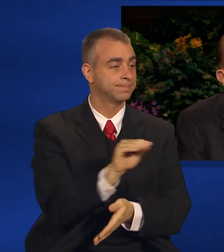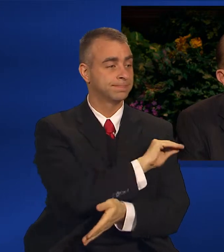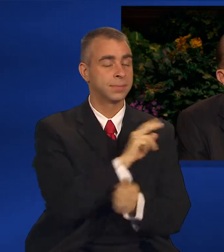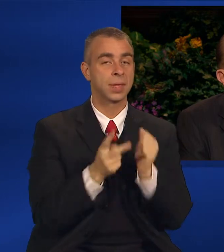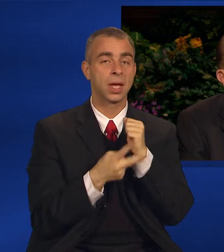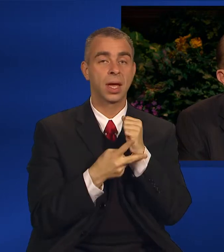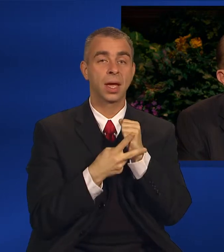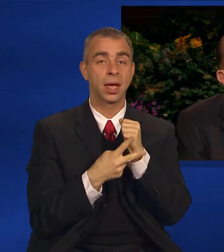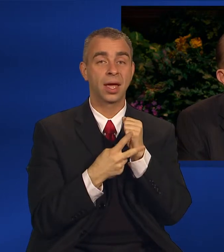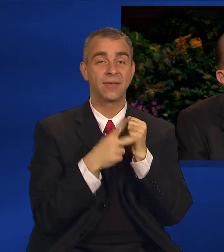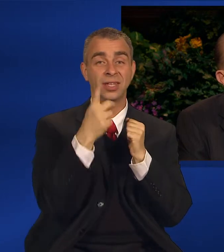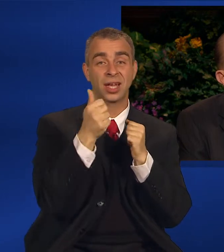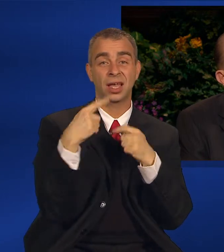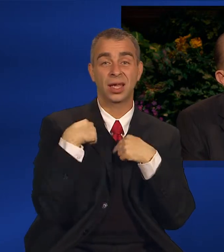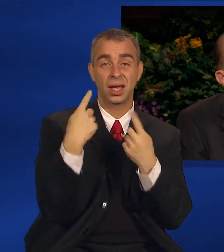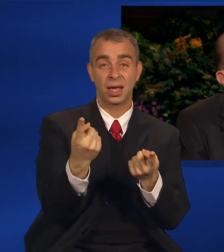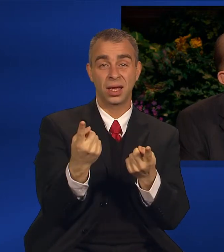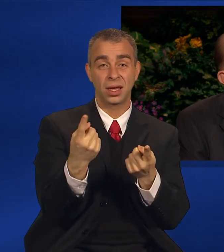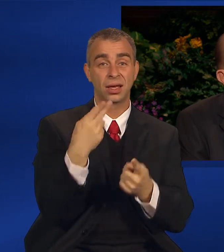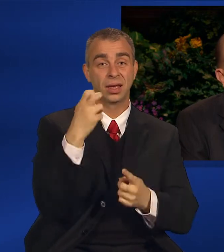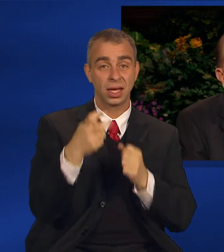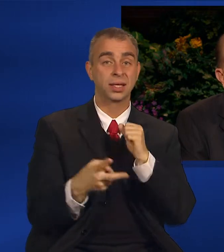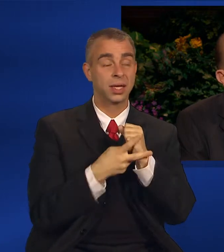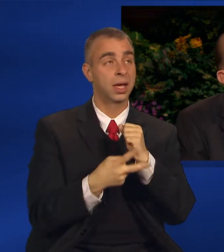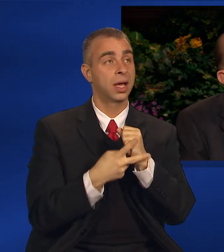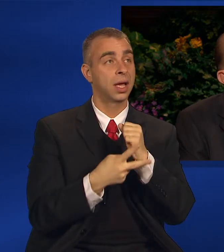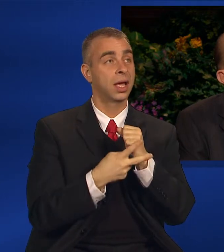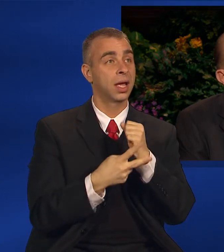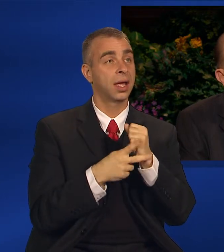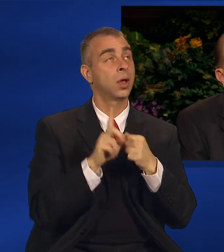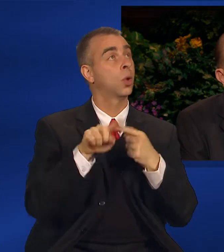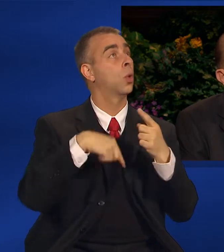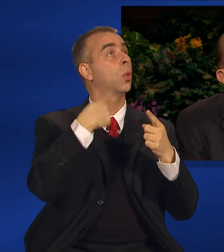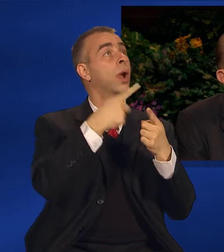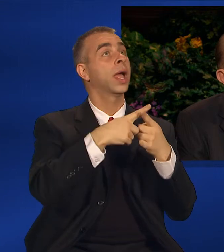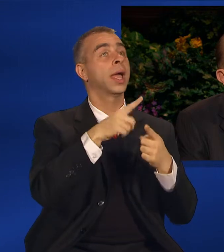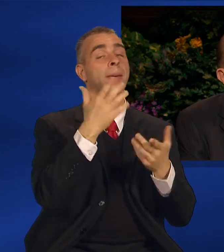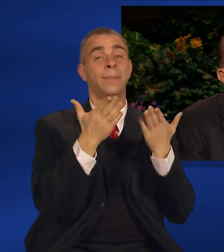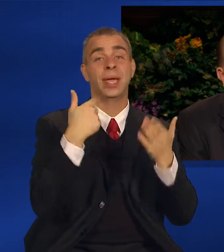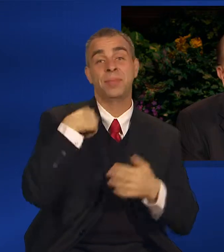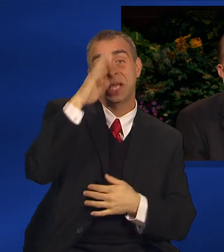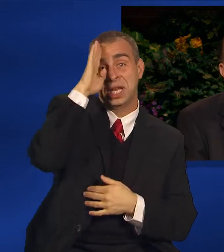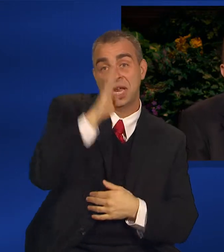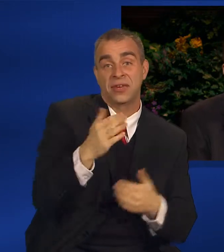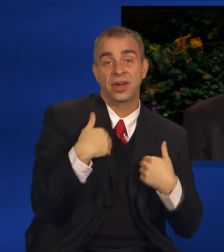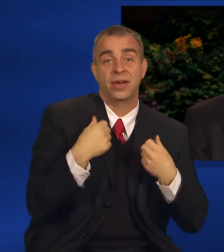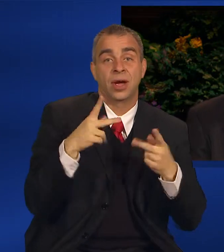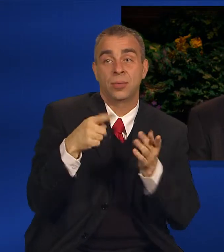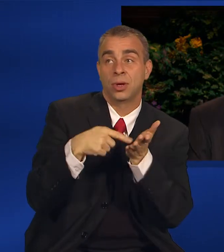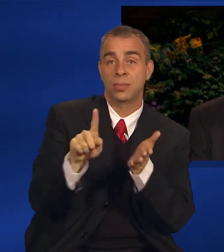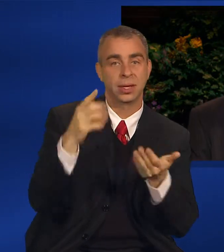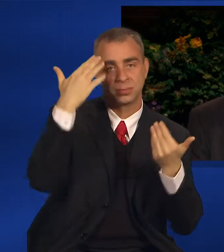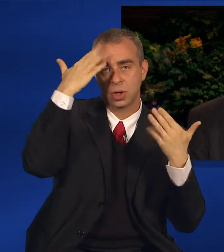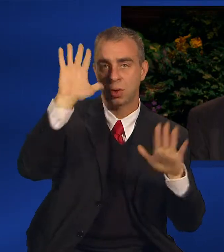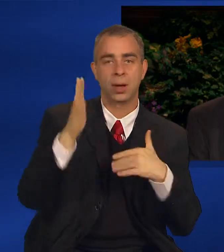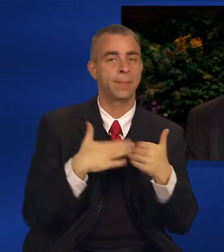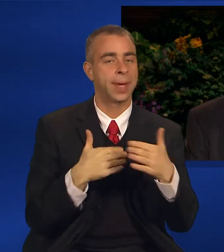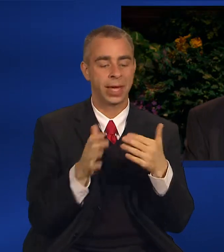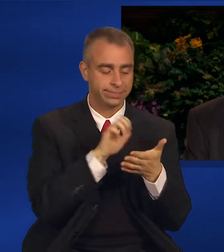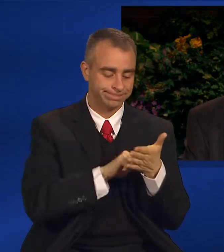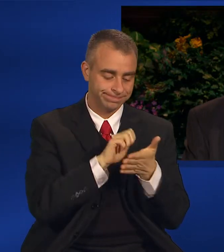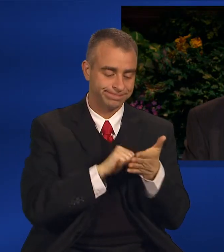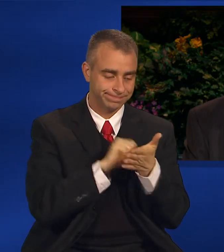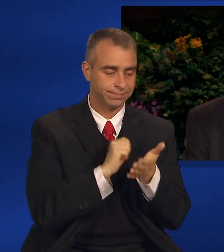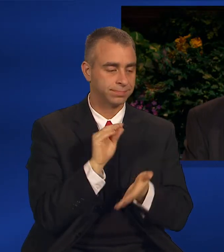tithing. He had saved it, not knowing when or if he might have the privilege of paying